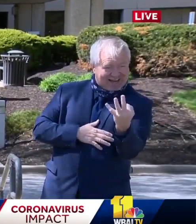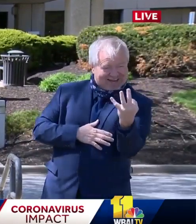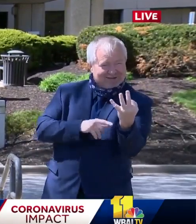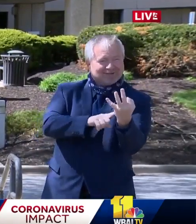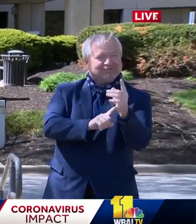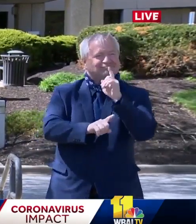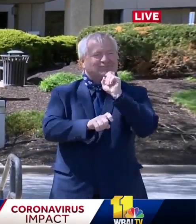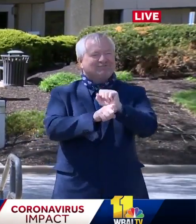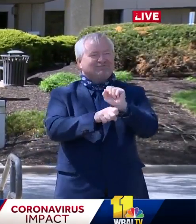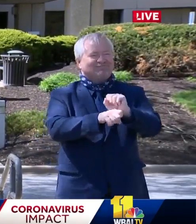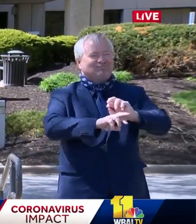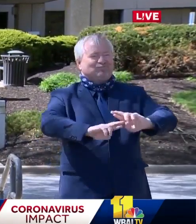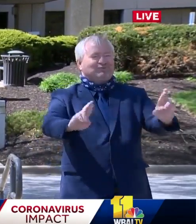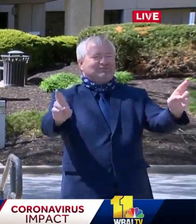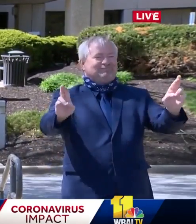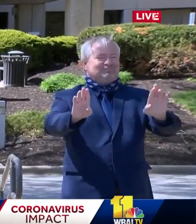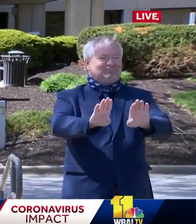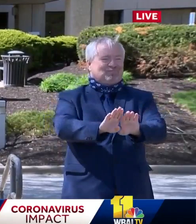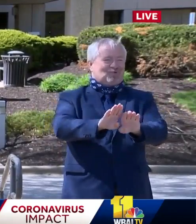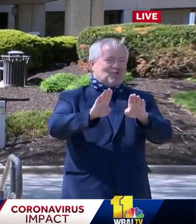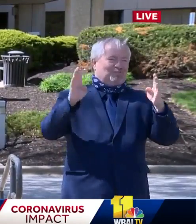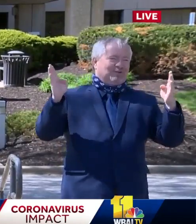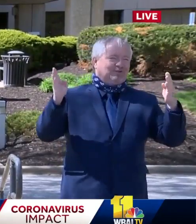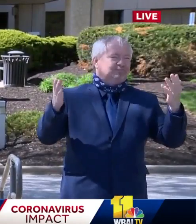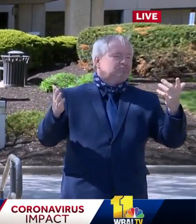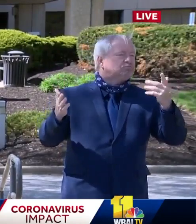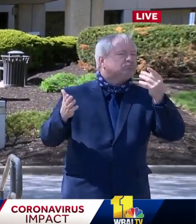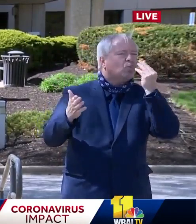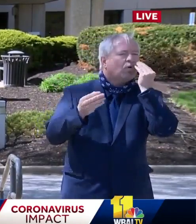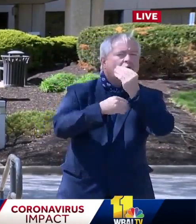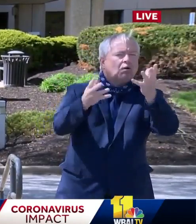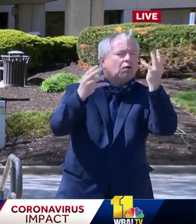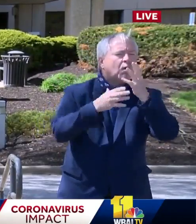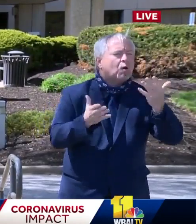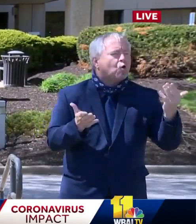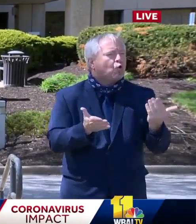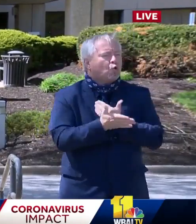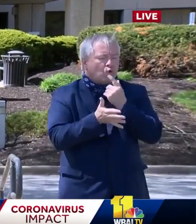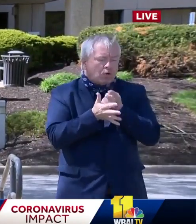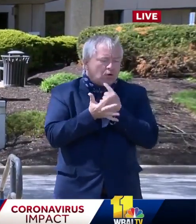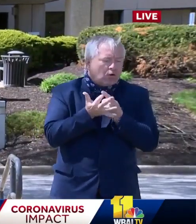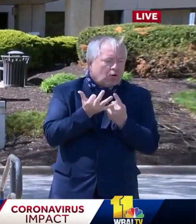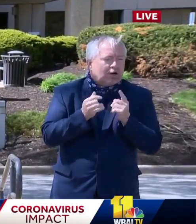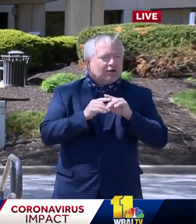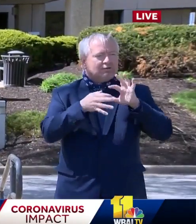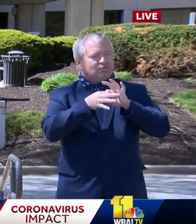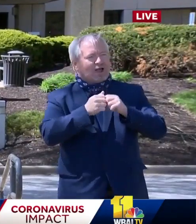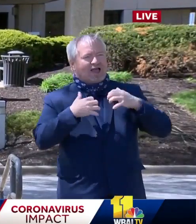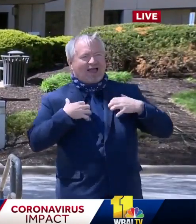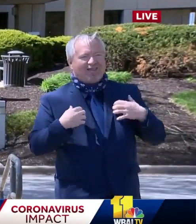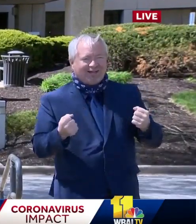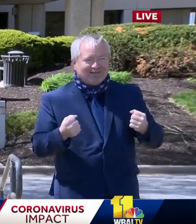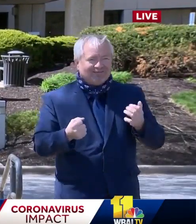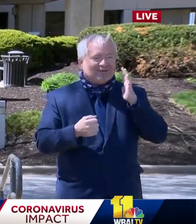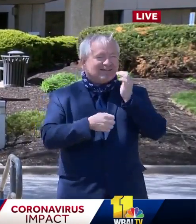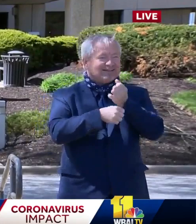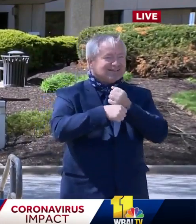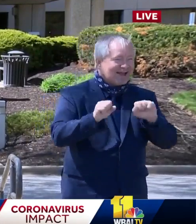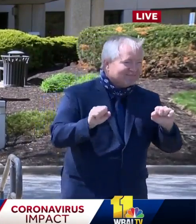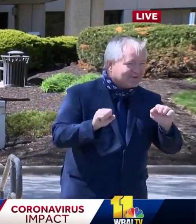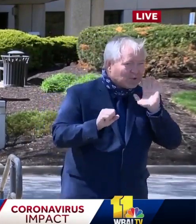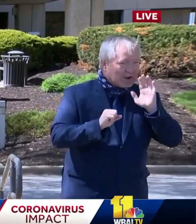to Recovery, a safe, effective, and gradual plan which will allow us to reopen,